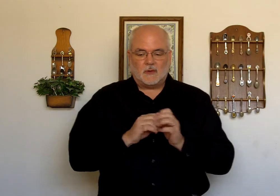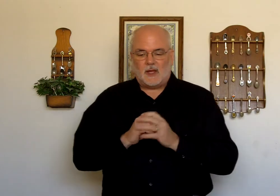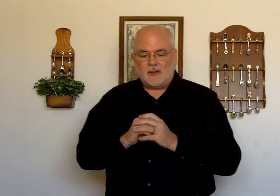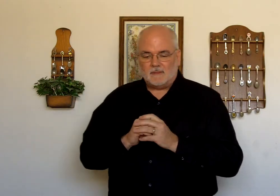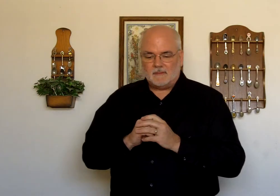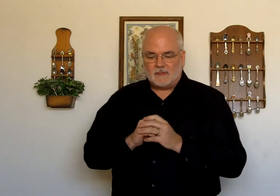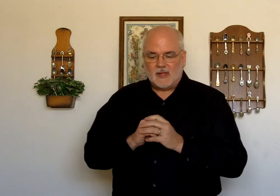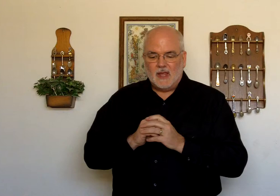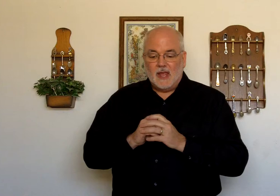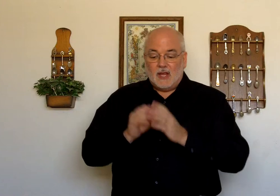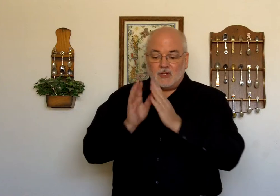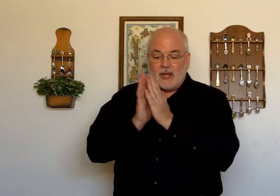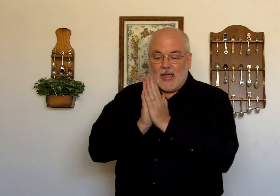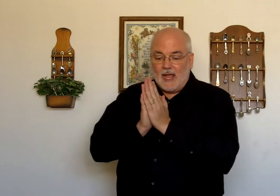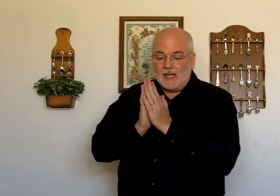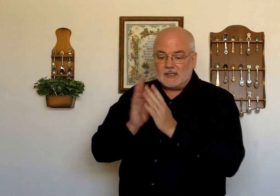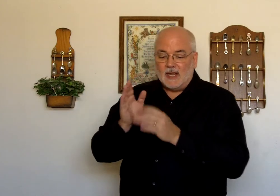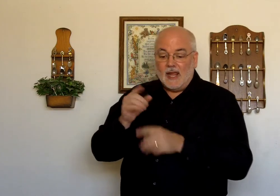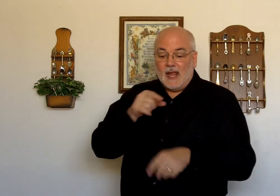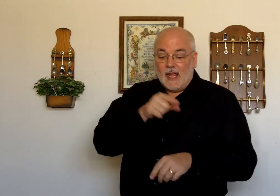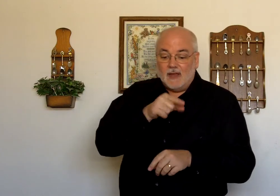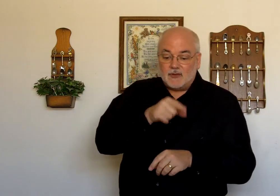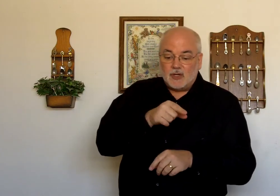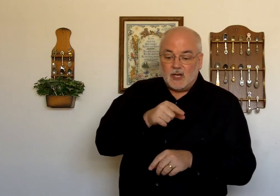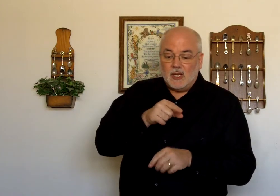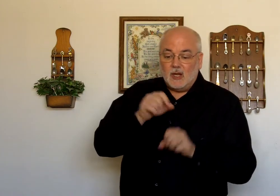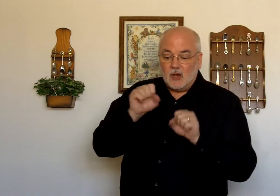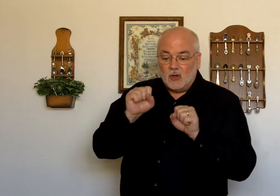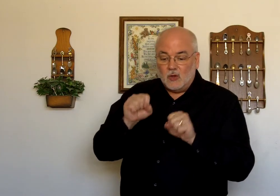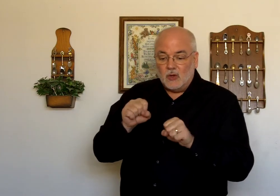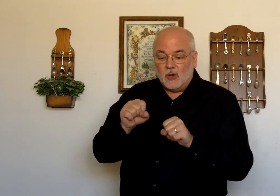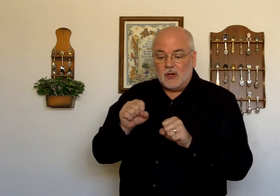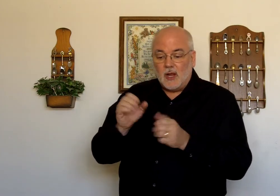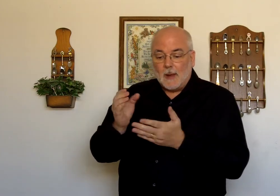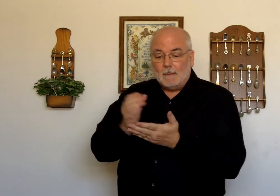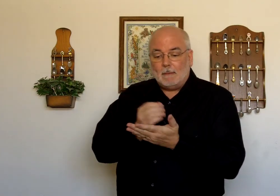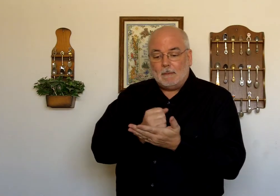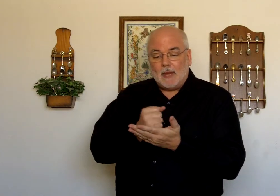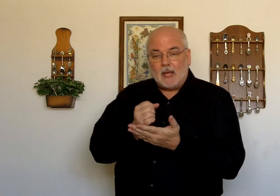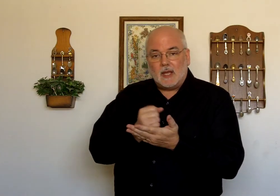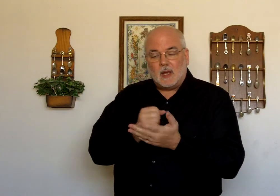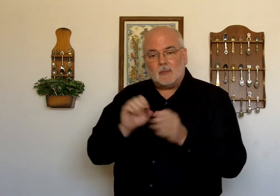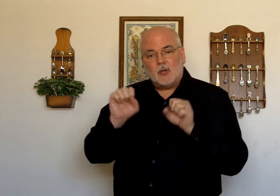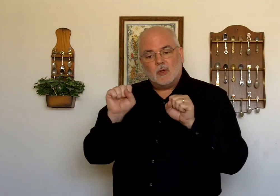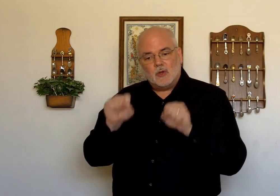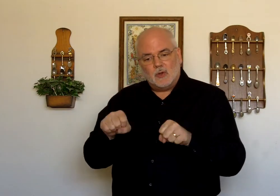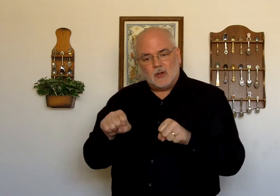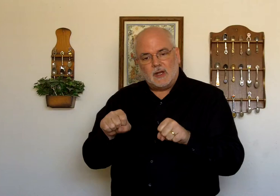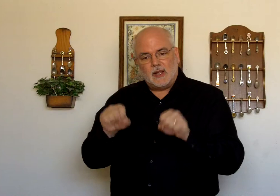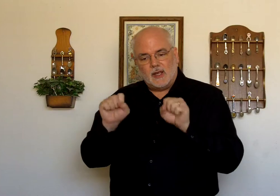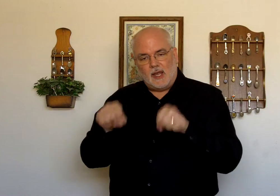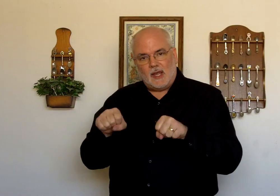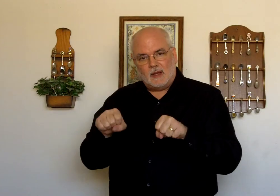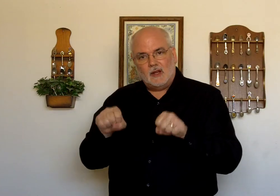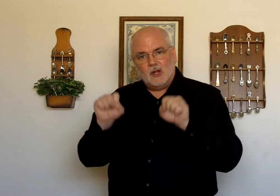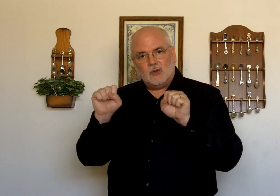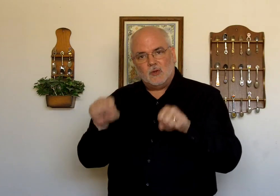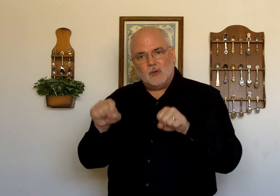Okay? She asked. If she. Could. Pick up. Could. Can. Two